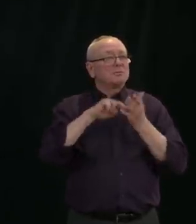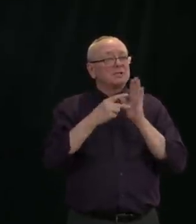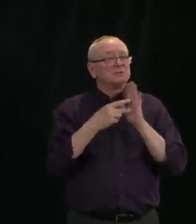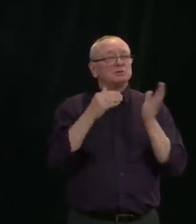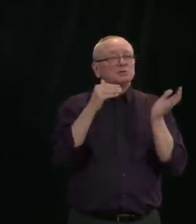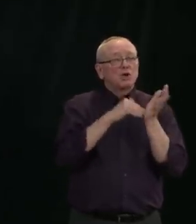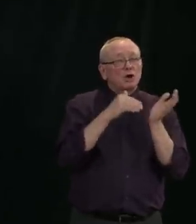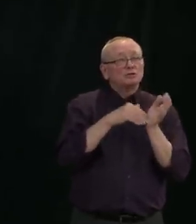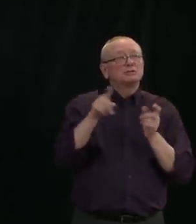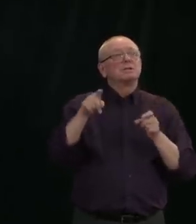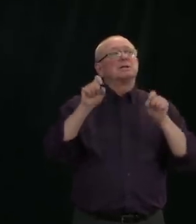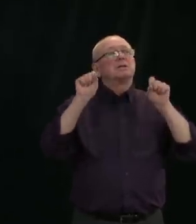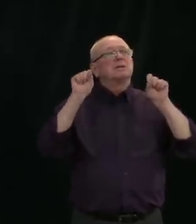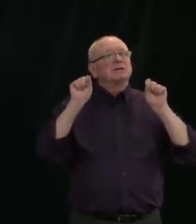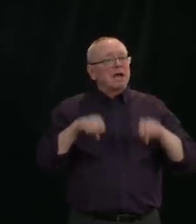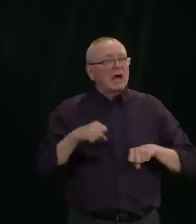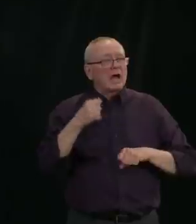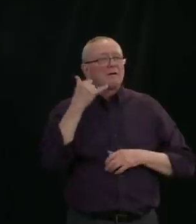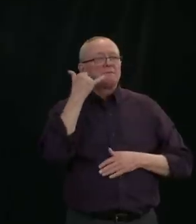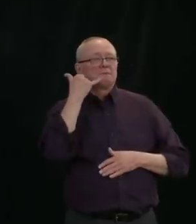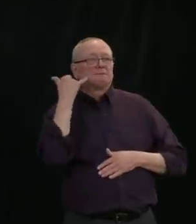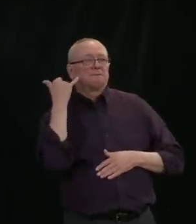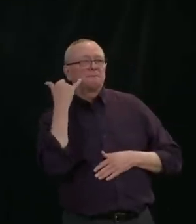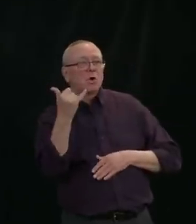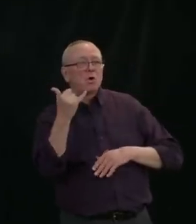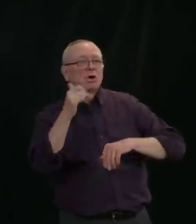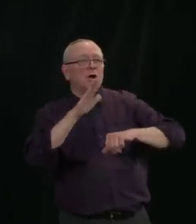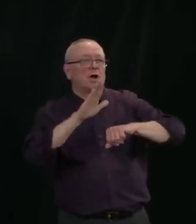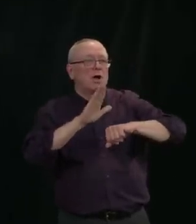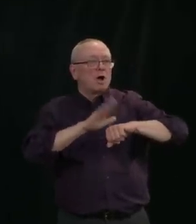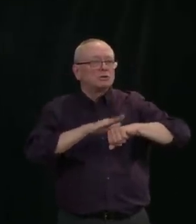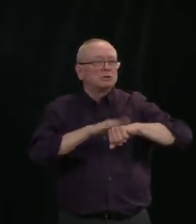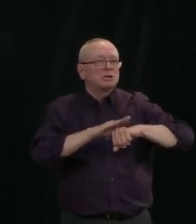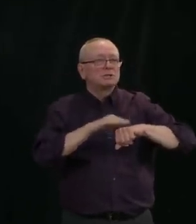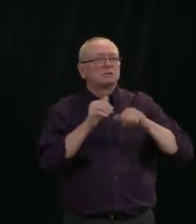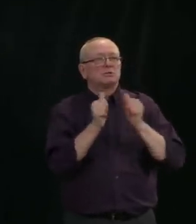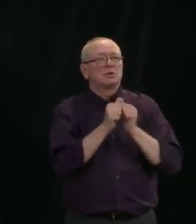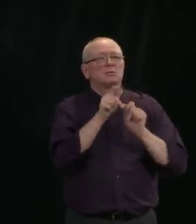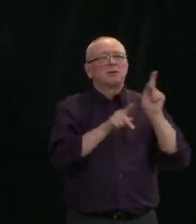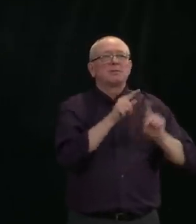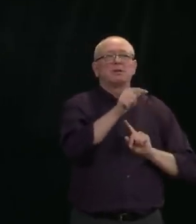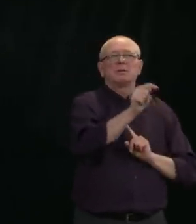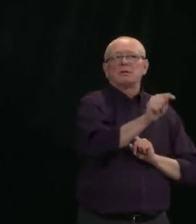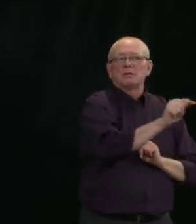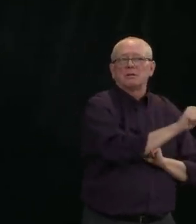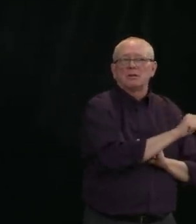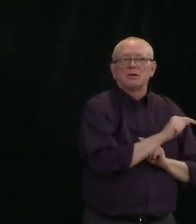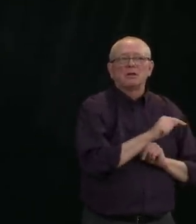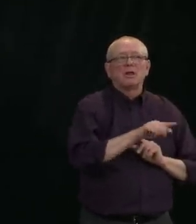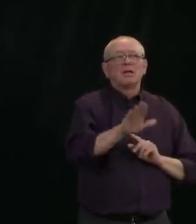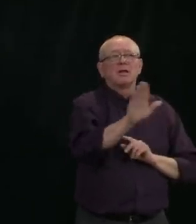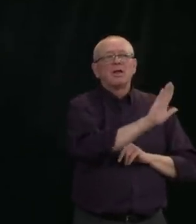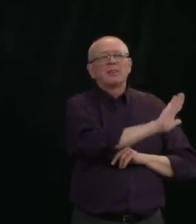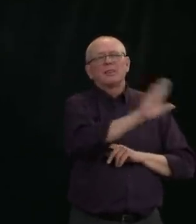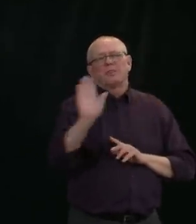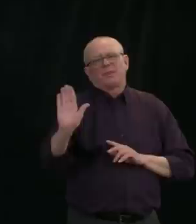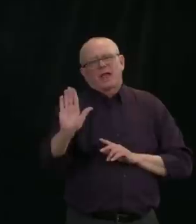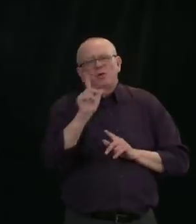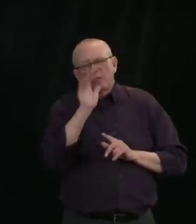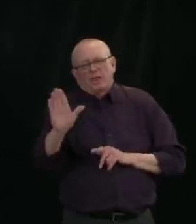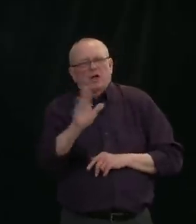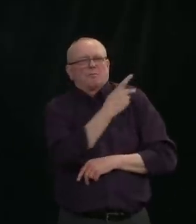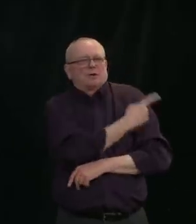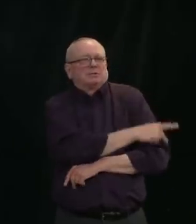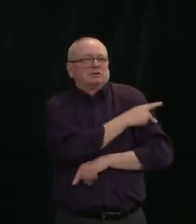general, with GPs, with primary care physicians. When the Alberta Medical Association said it wasn't enough, we